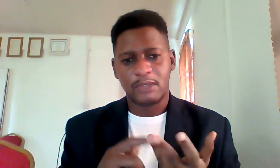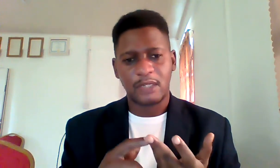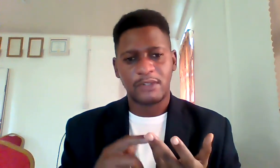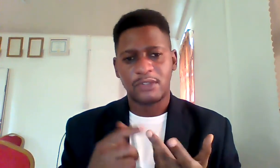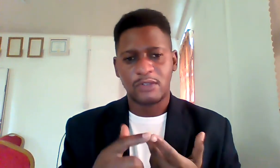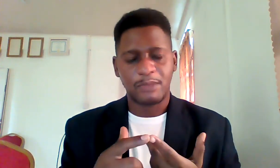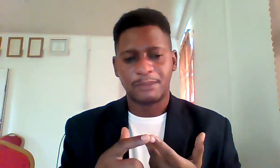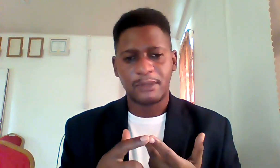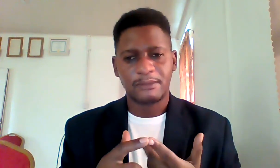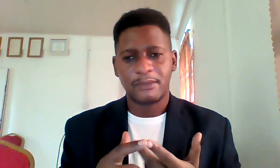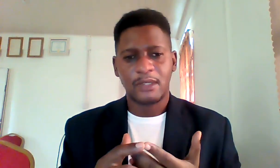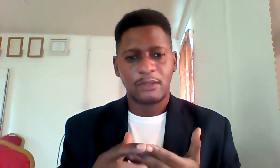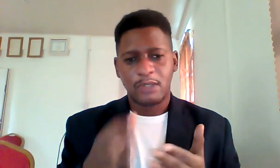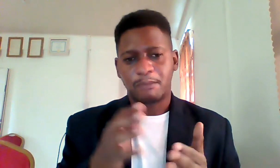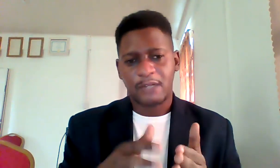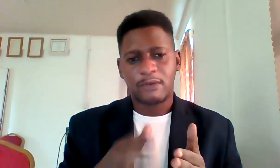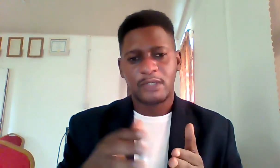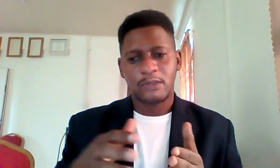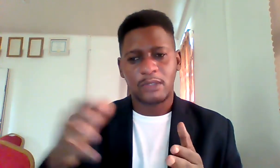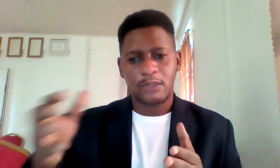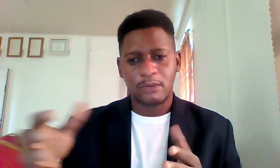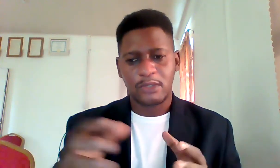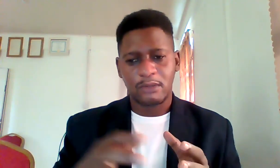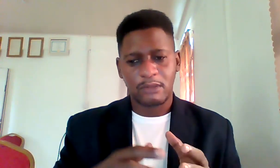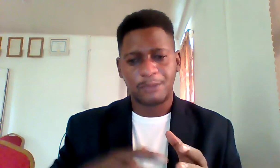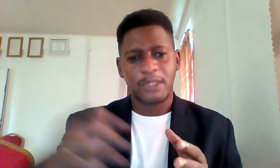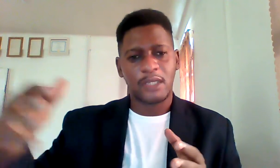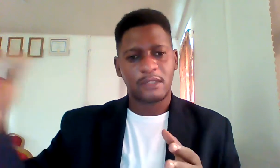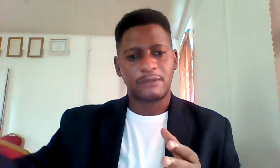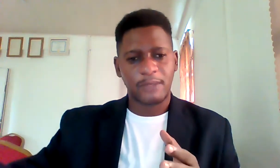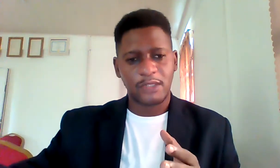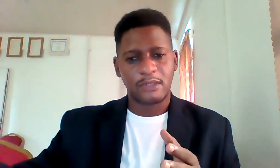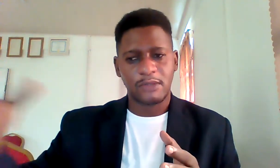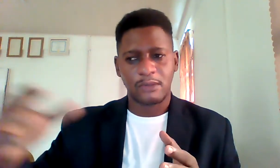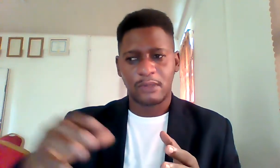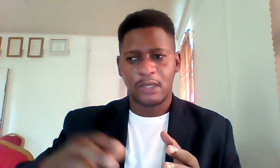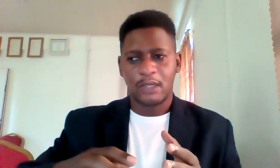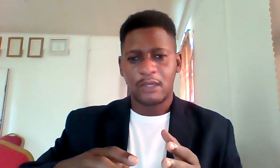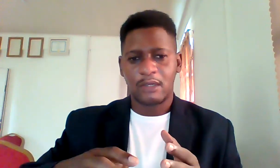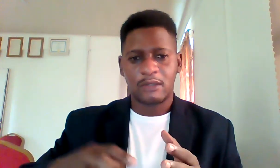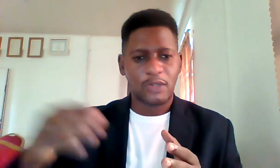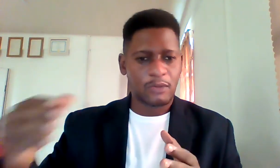television newspaper those are platforms that you can use to communicate information to new